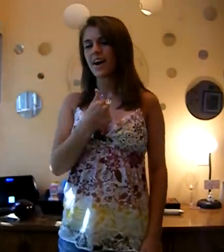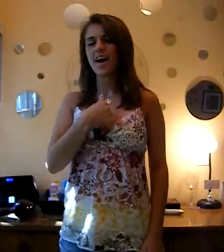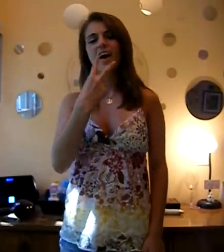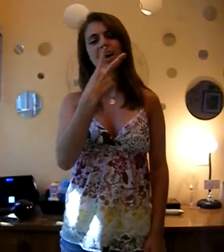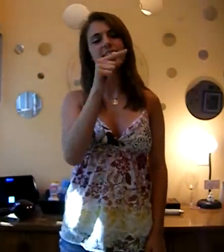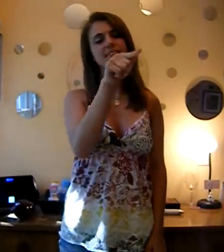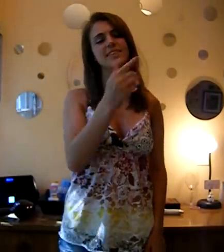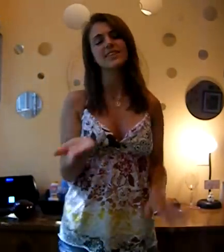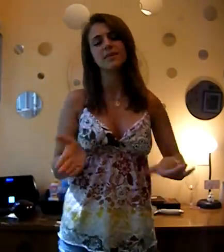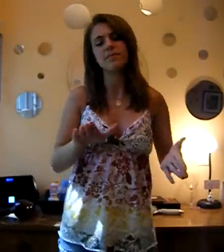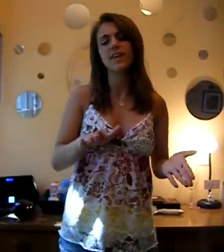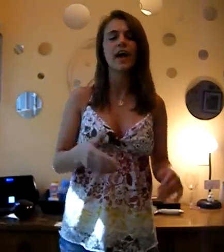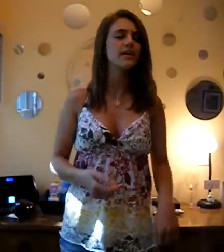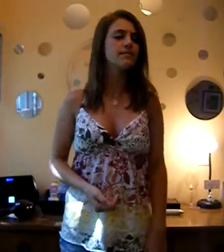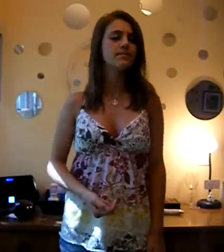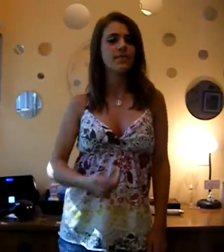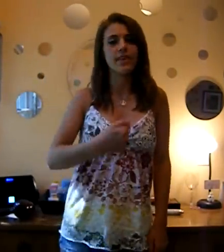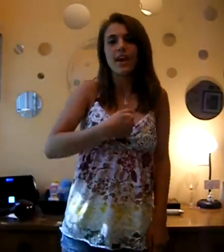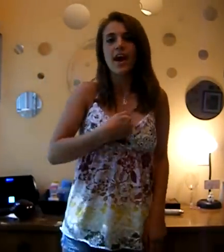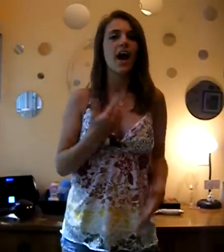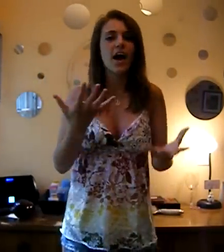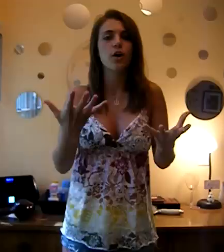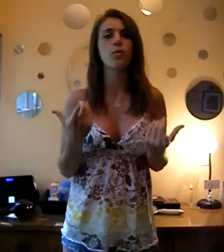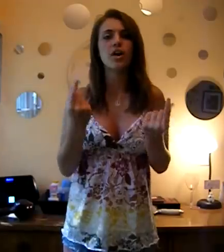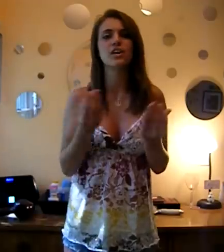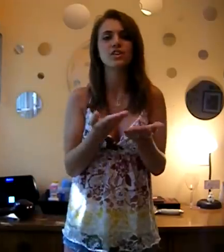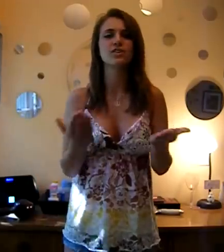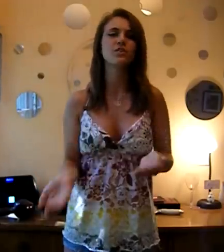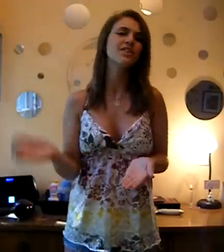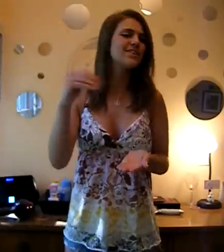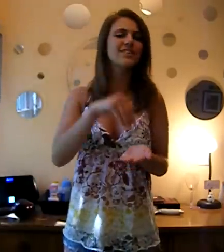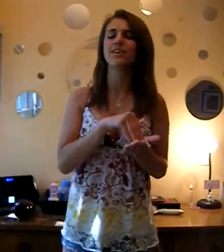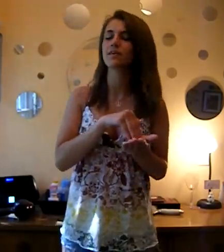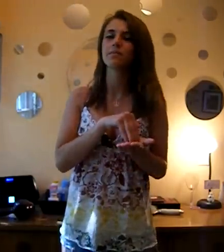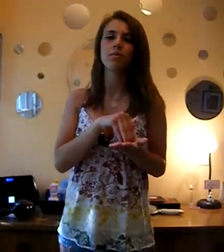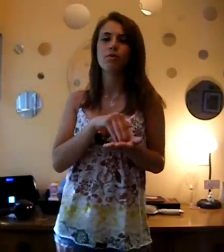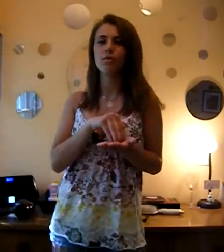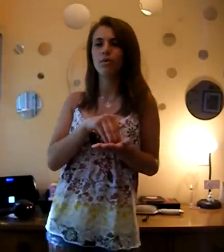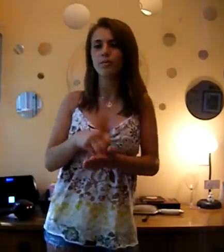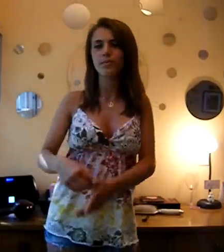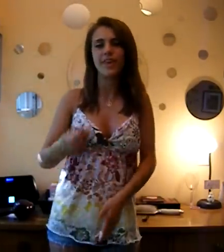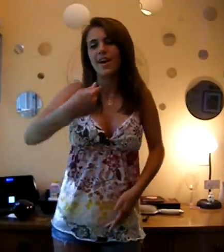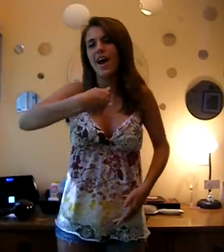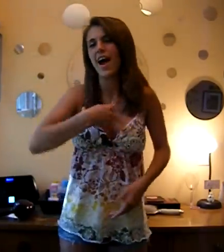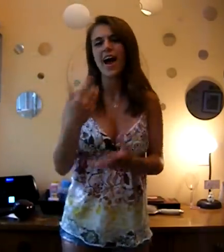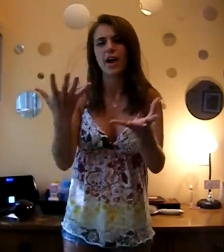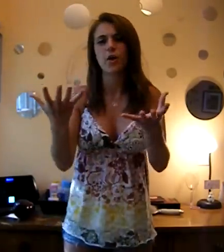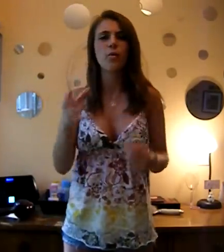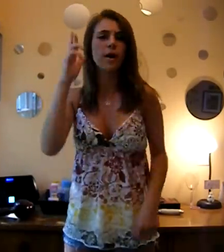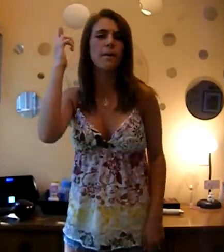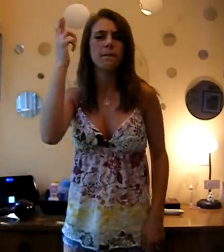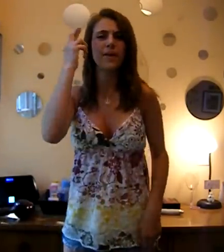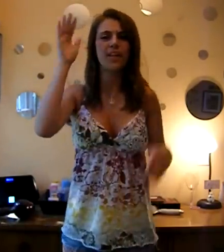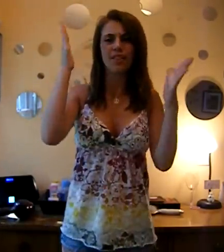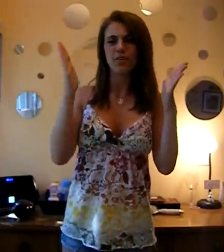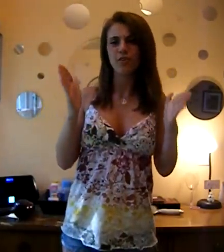Yeah, can see him dying, I don't wanna do this anymore, I don't wanna be the